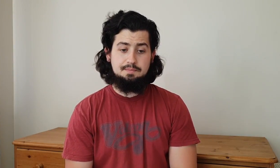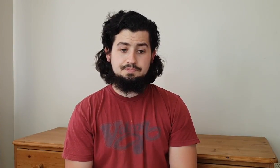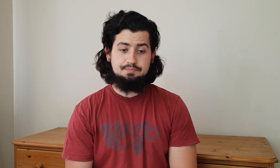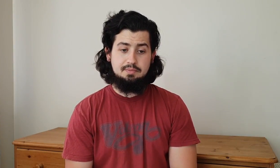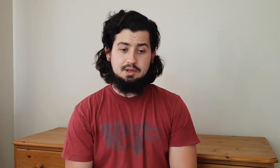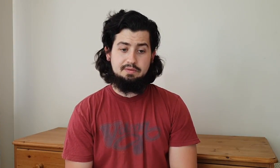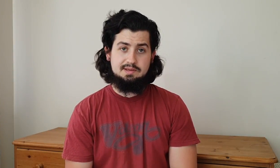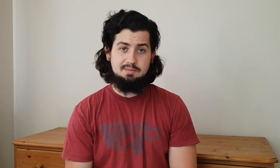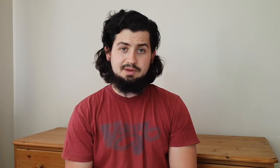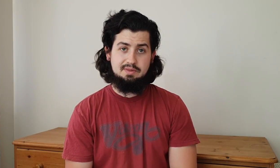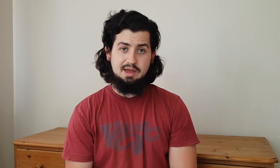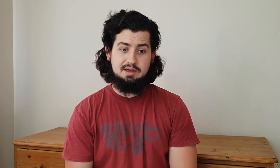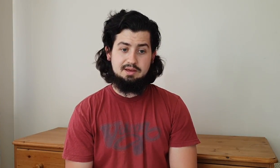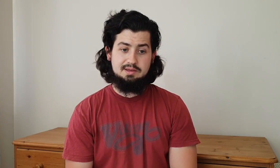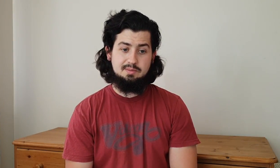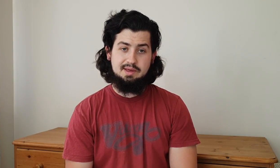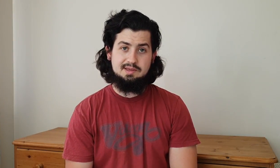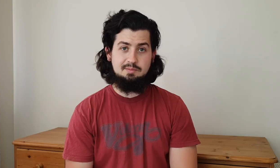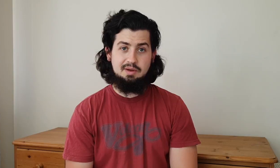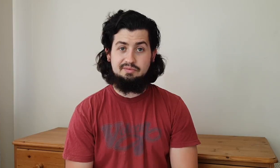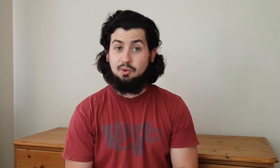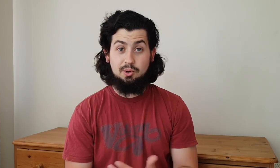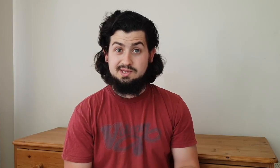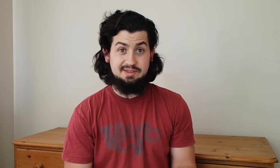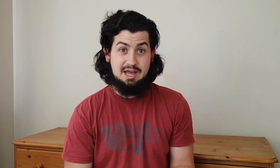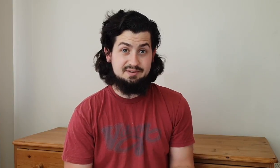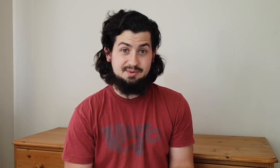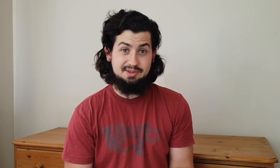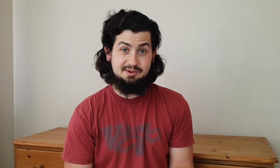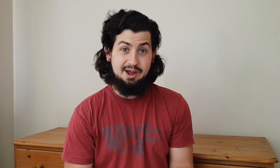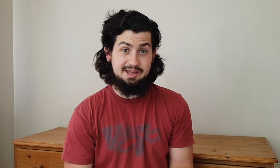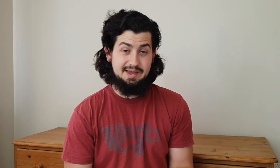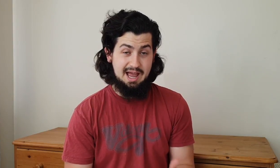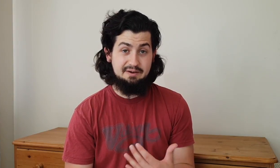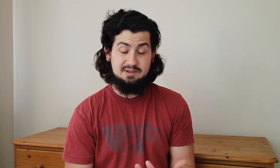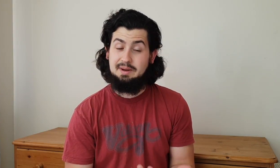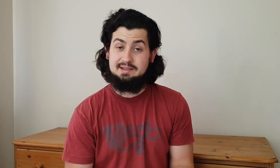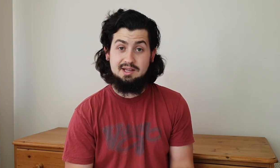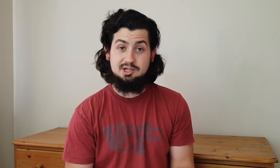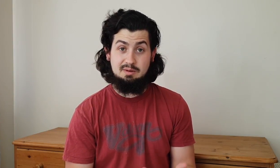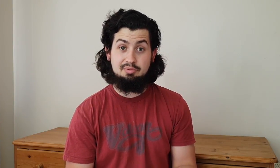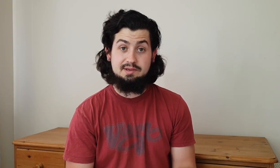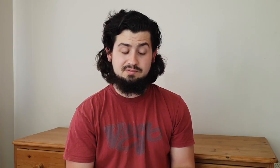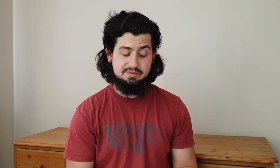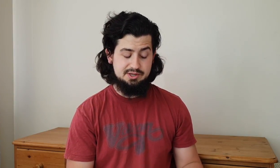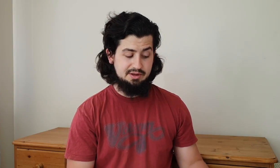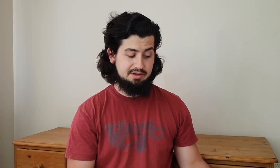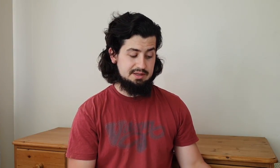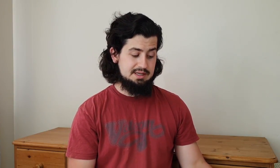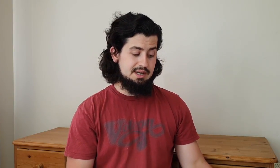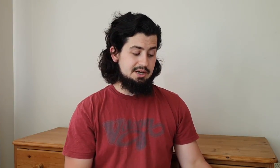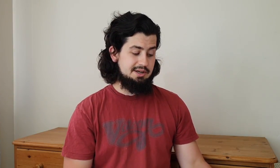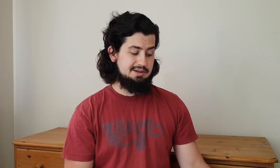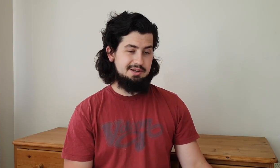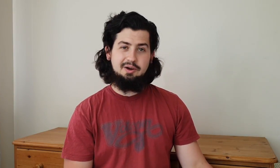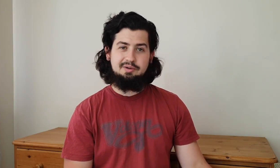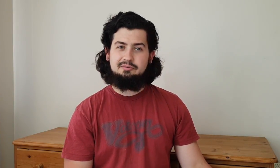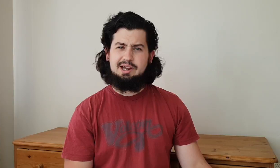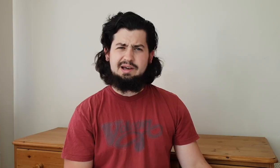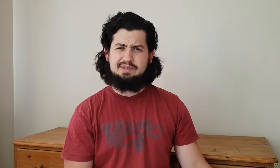you know that's something that's enforced in the deaf community right like they have to pay attention to be present with each other and you know I really love